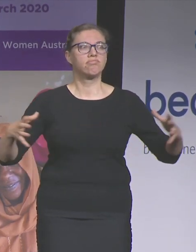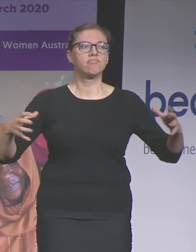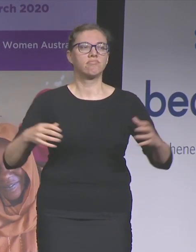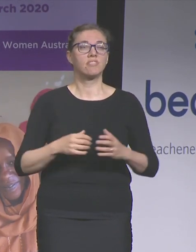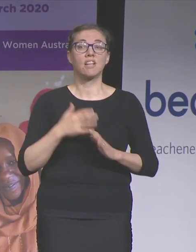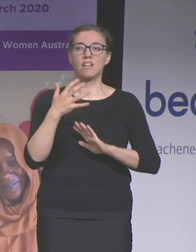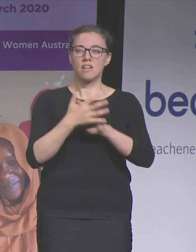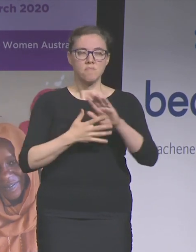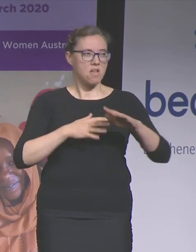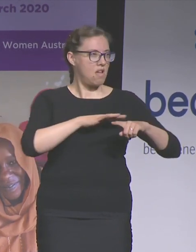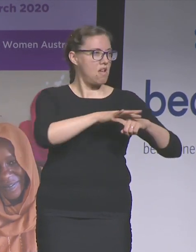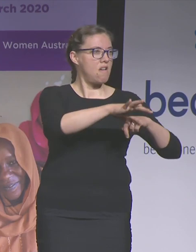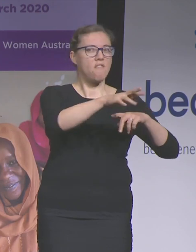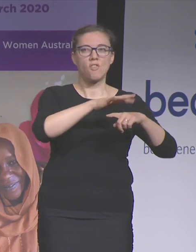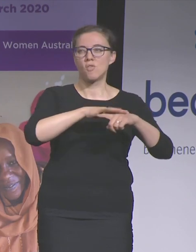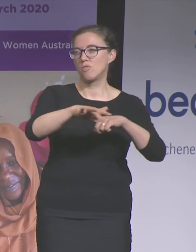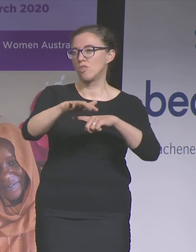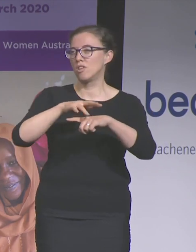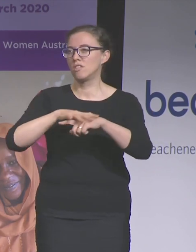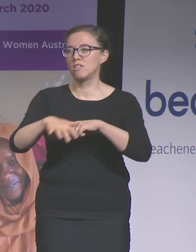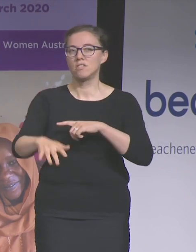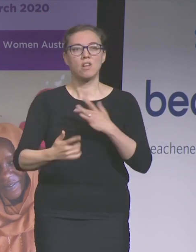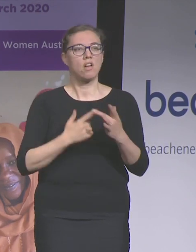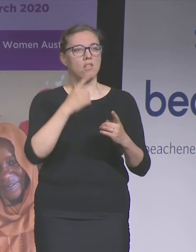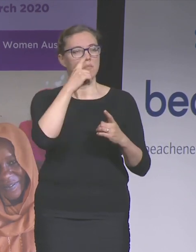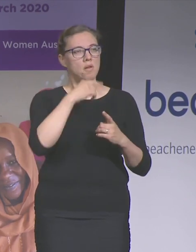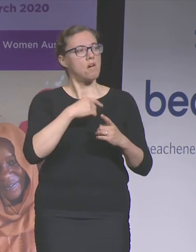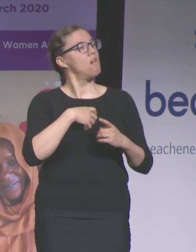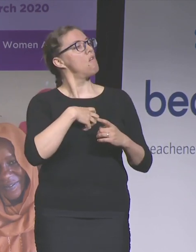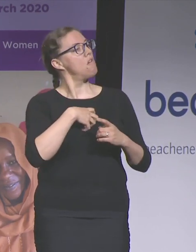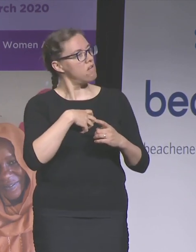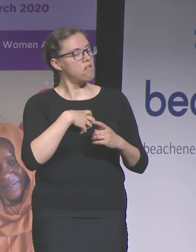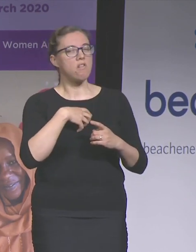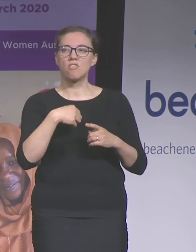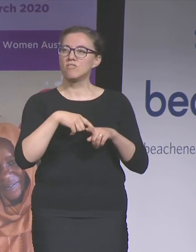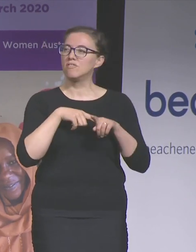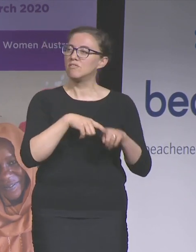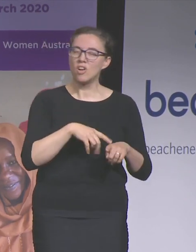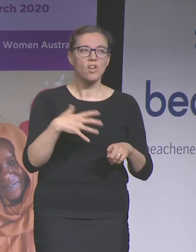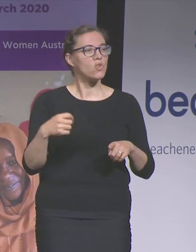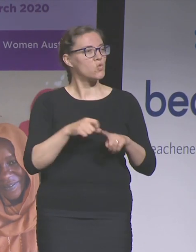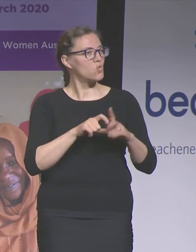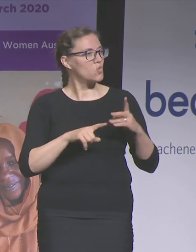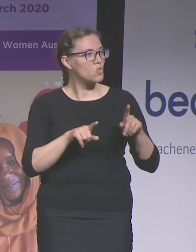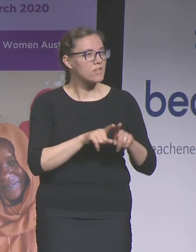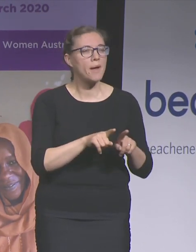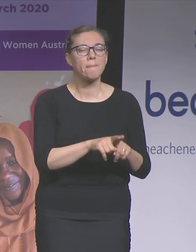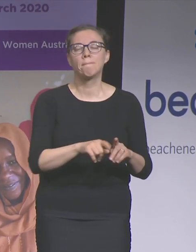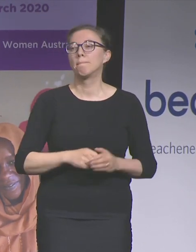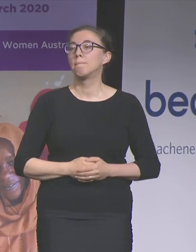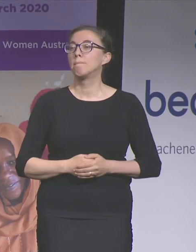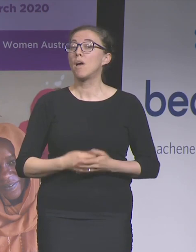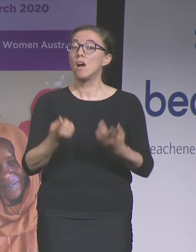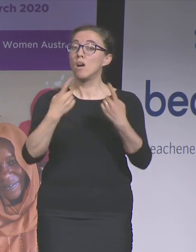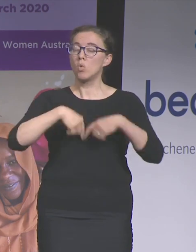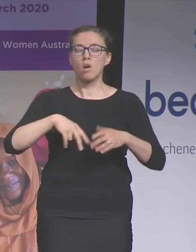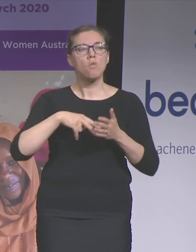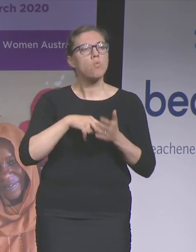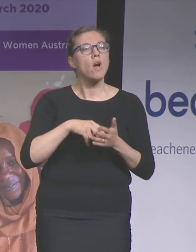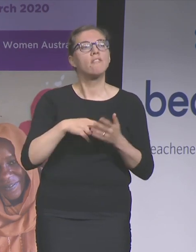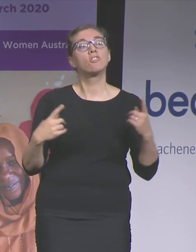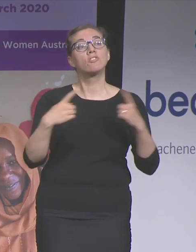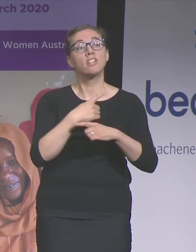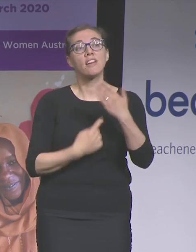other people are going to start doing it as well. So we're not just waiting for change to happen. We, in fact, are the